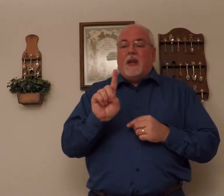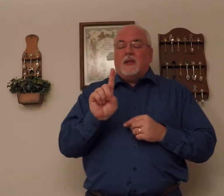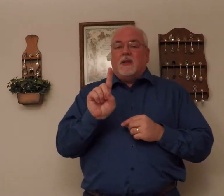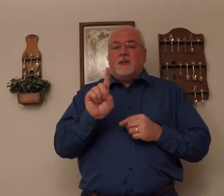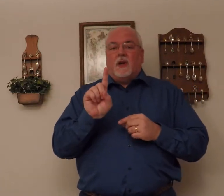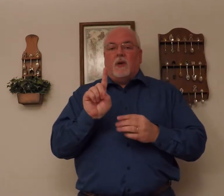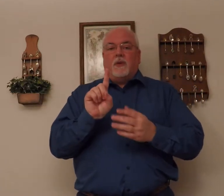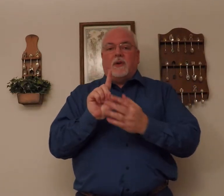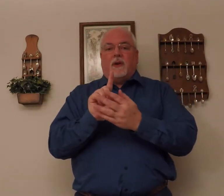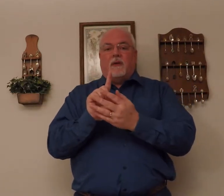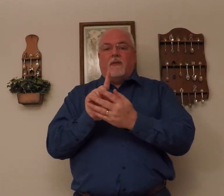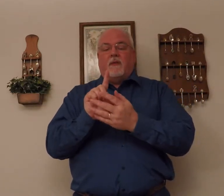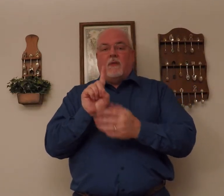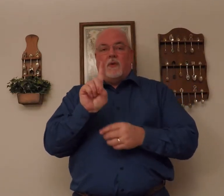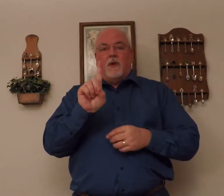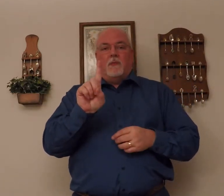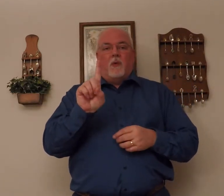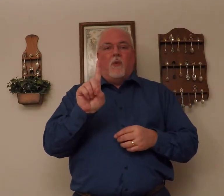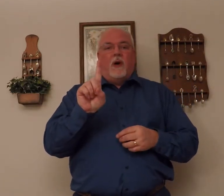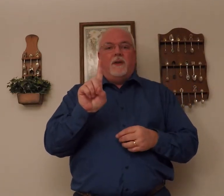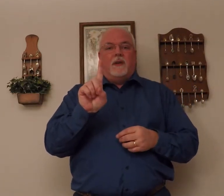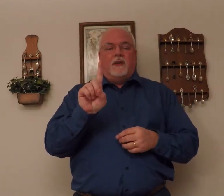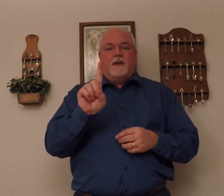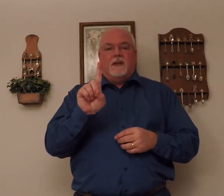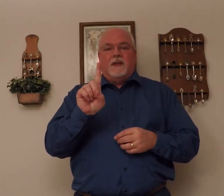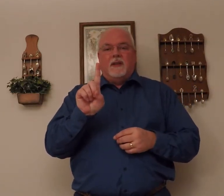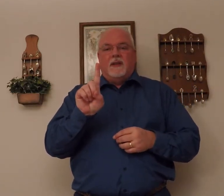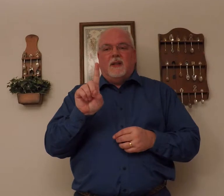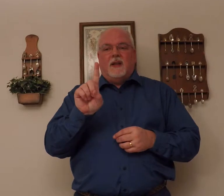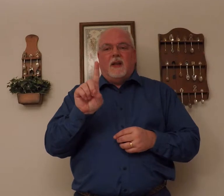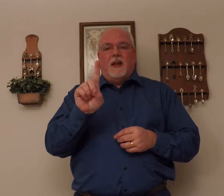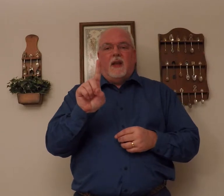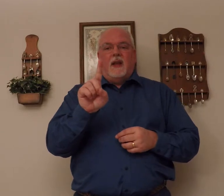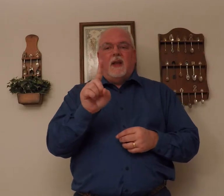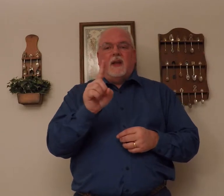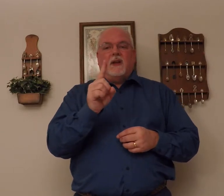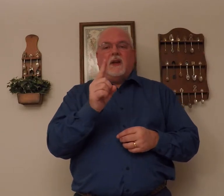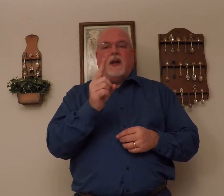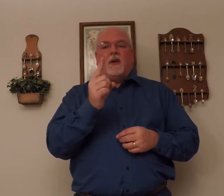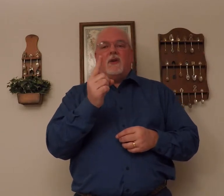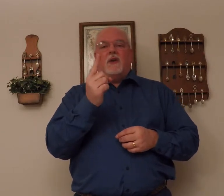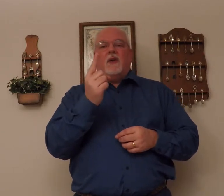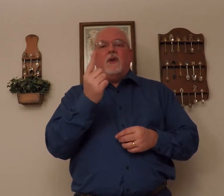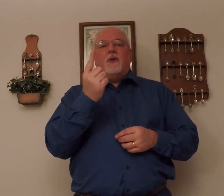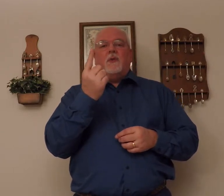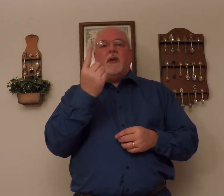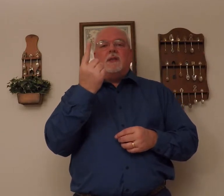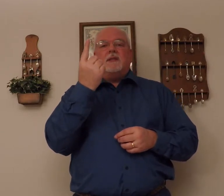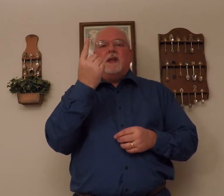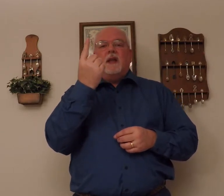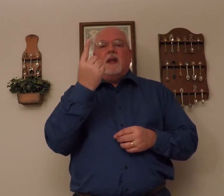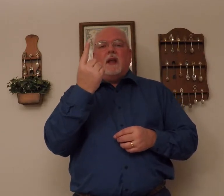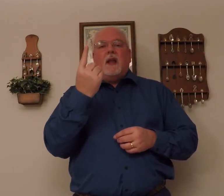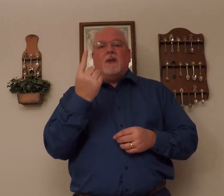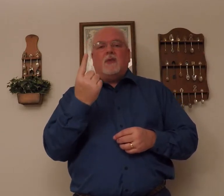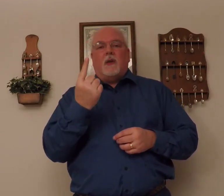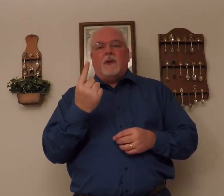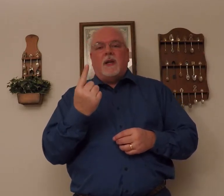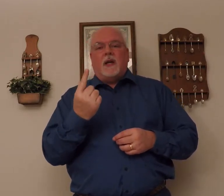Start with your number one. And you kind of turn your wrist and drop it down